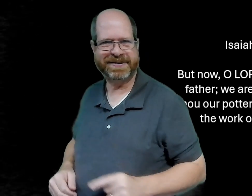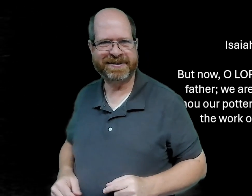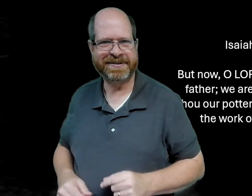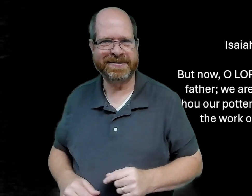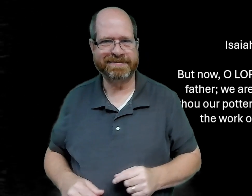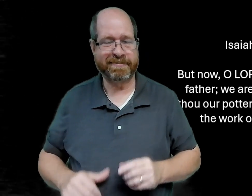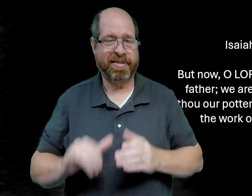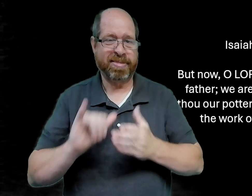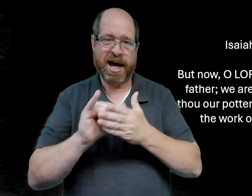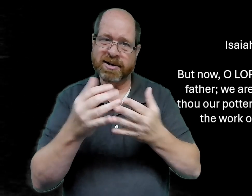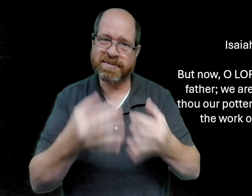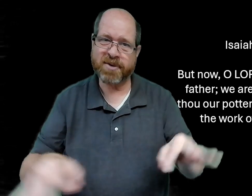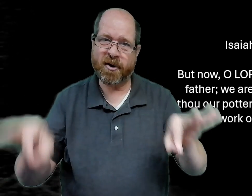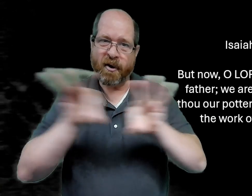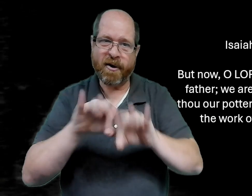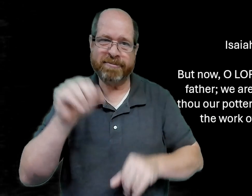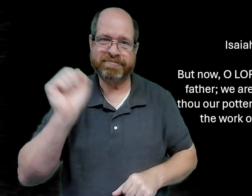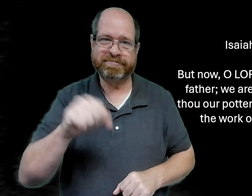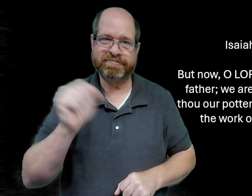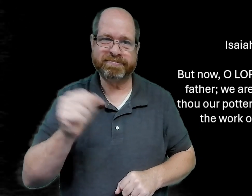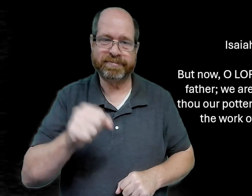like christ it's so important